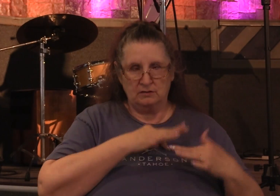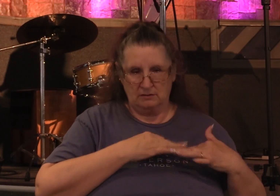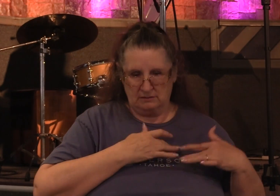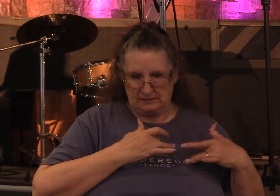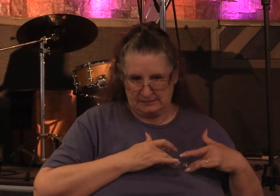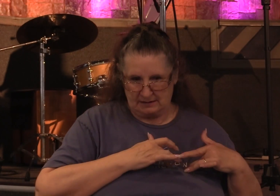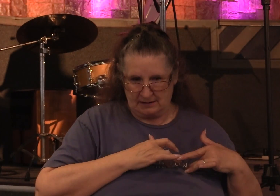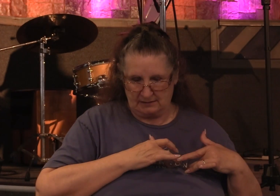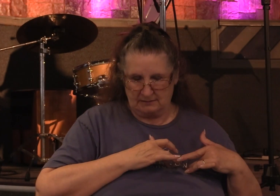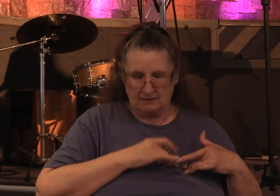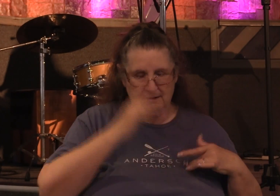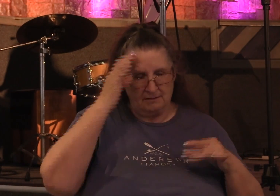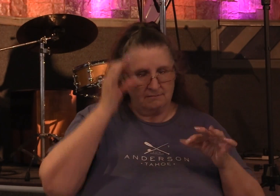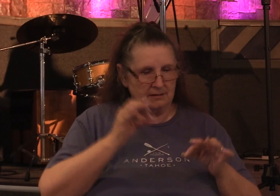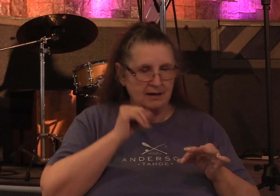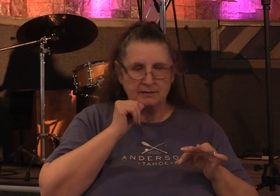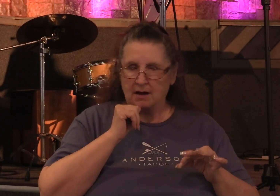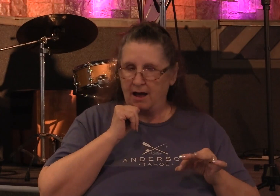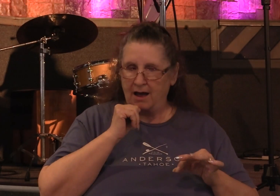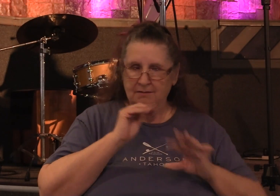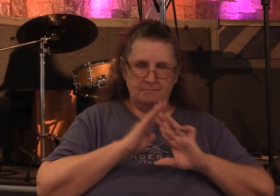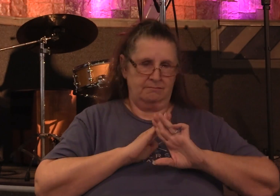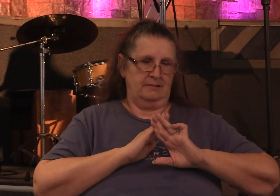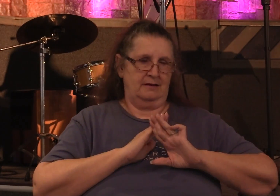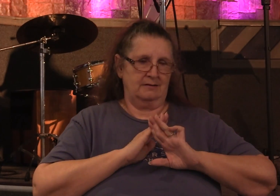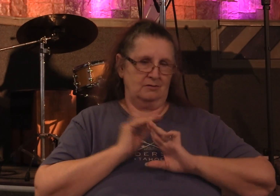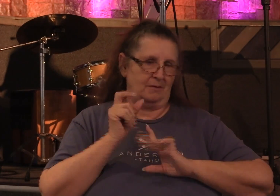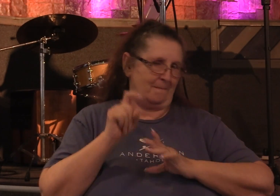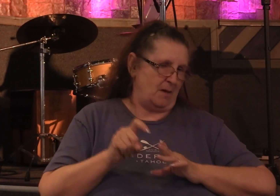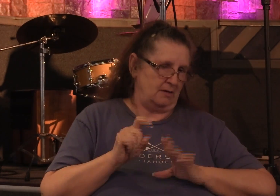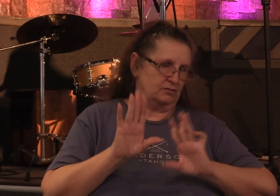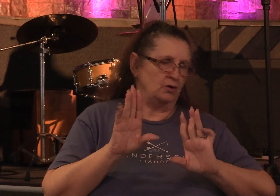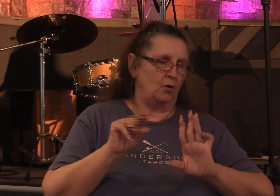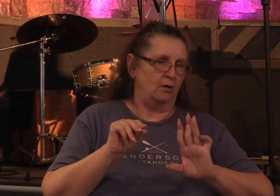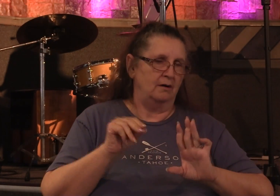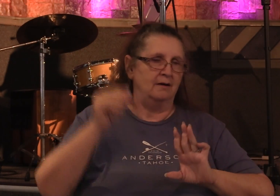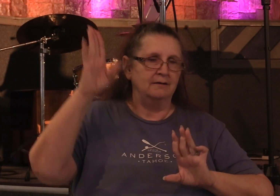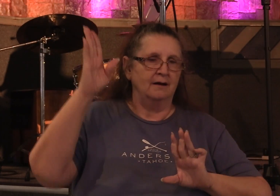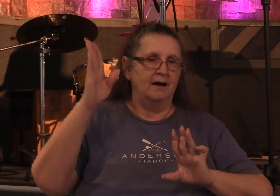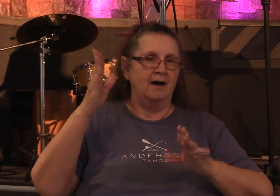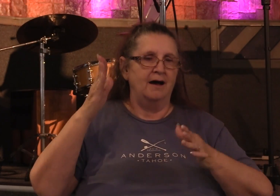not reluctantly or under compulsion for God loves a cheerful giver.